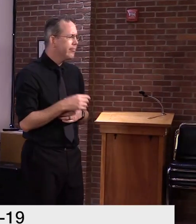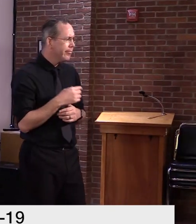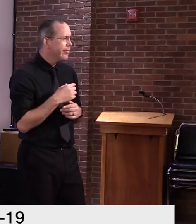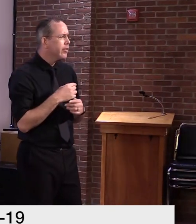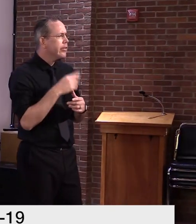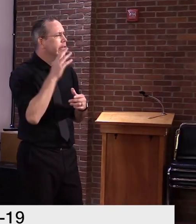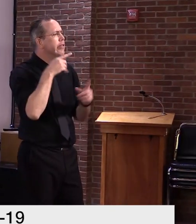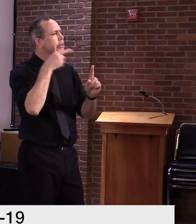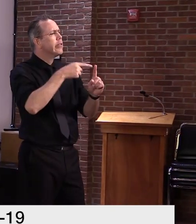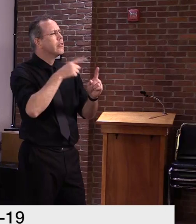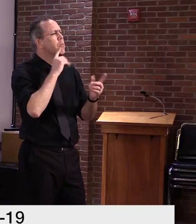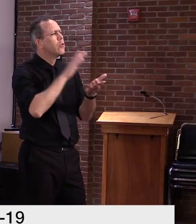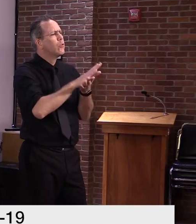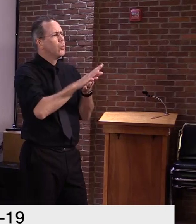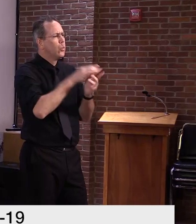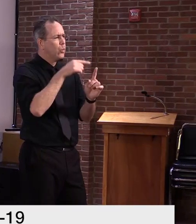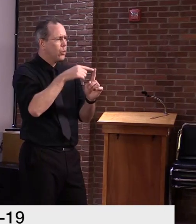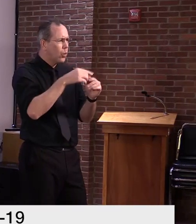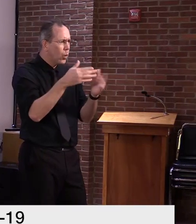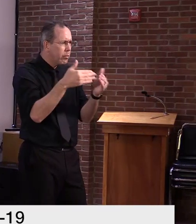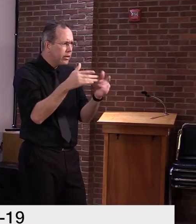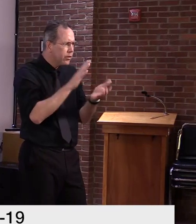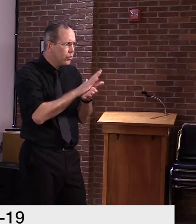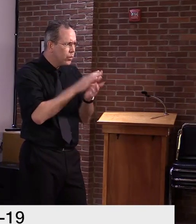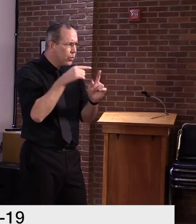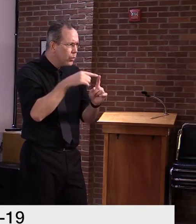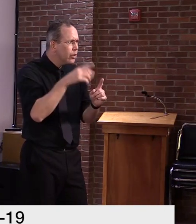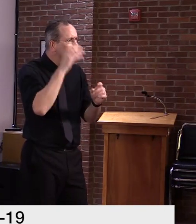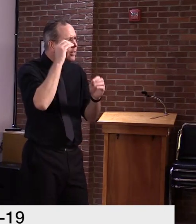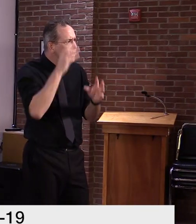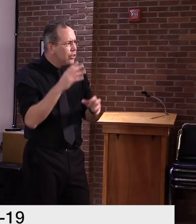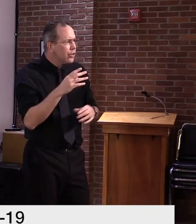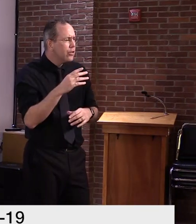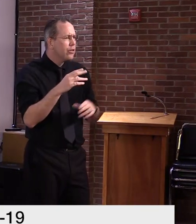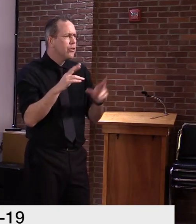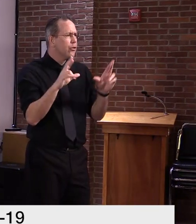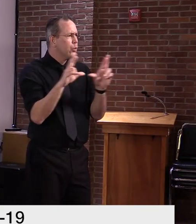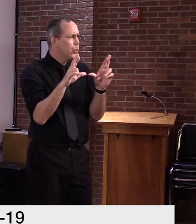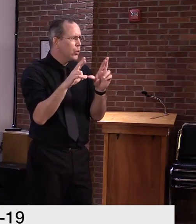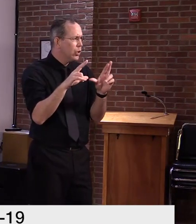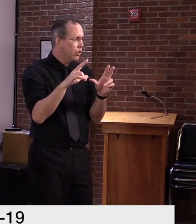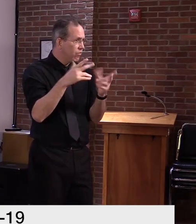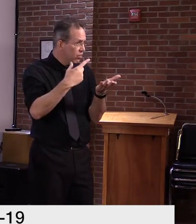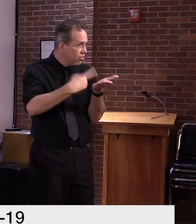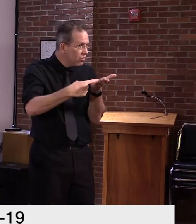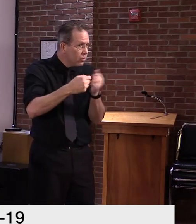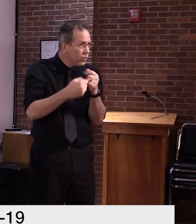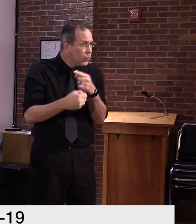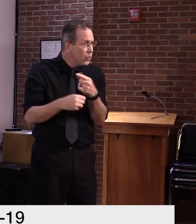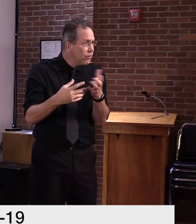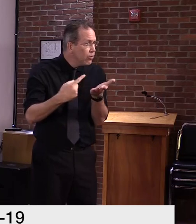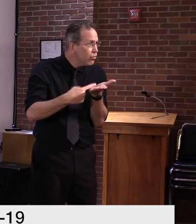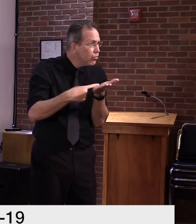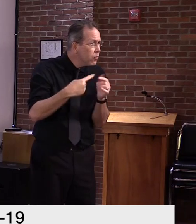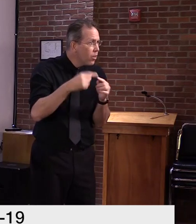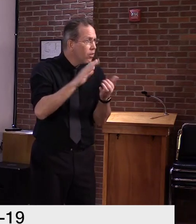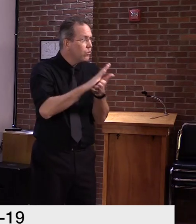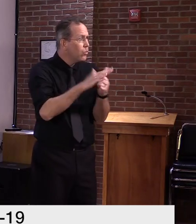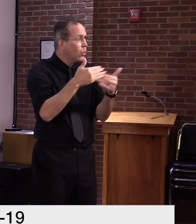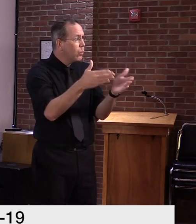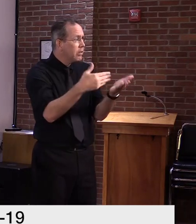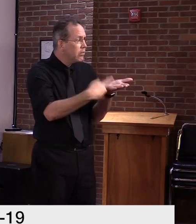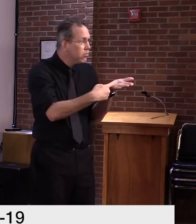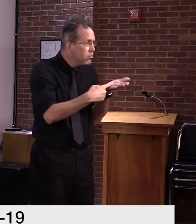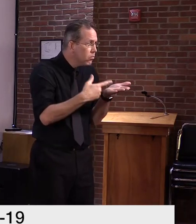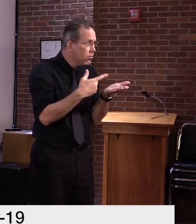the, uh, teachers and the teachers union, uh, folks have been consulted about this and to what extent, uh, they're on board with the idea.